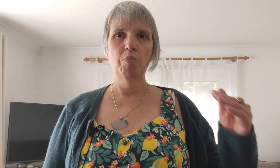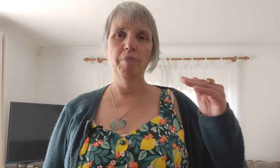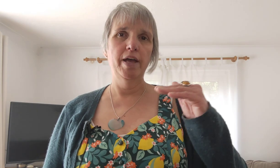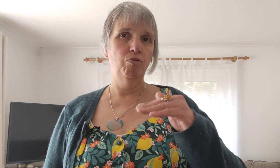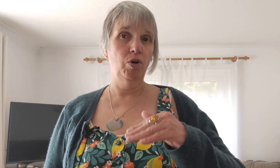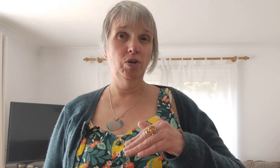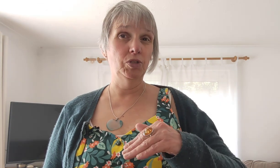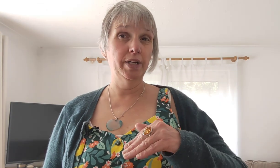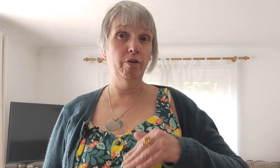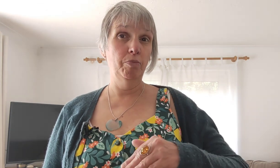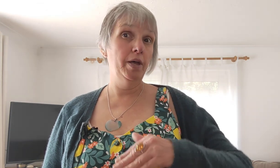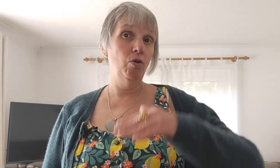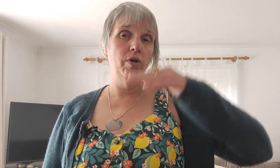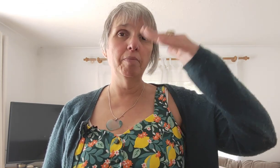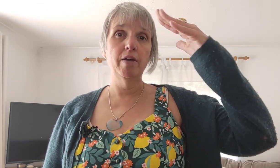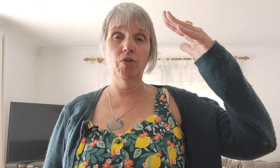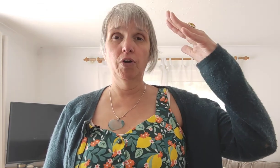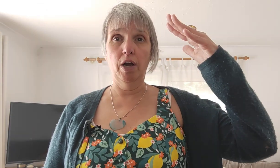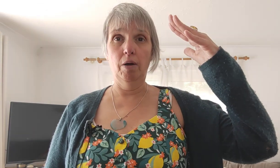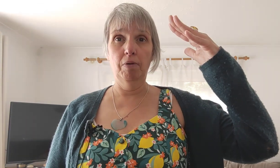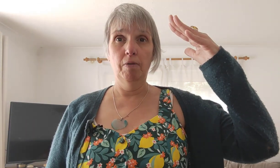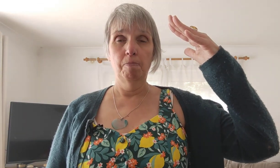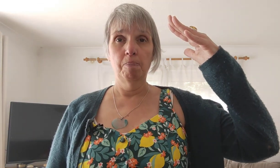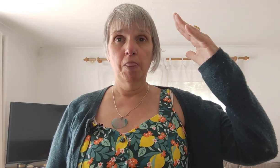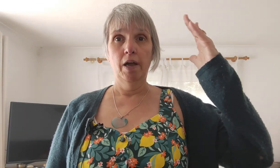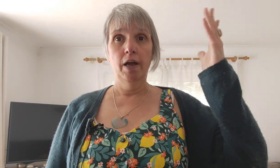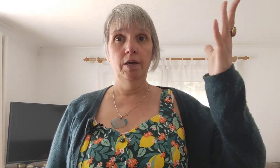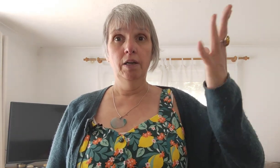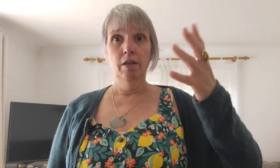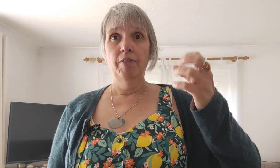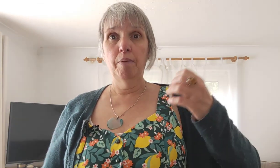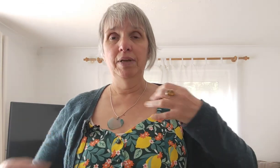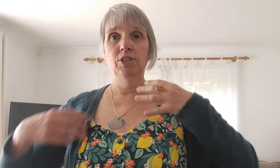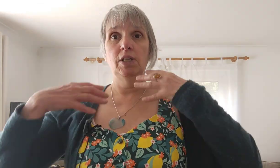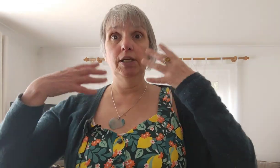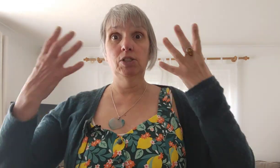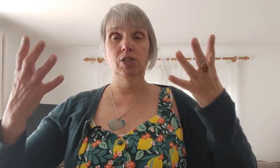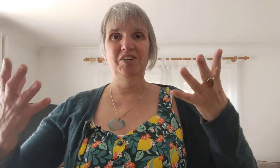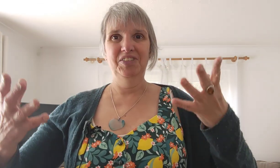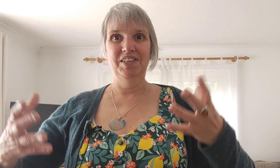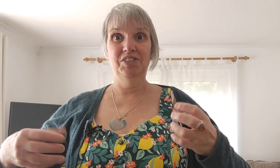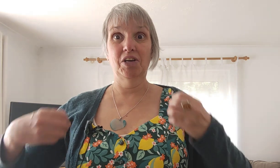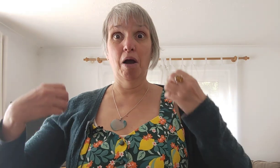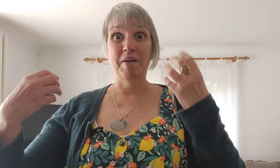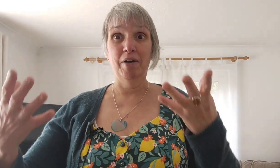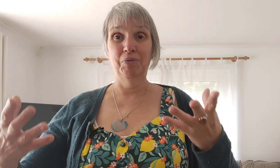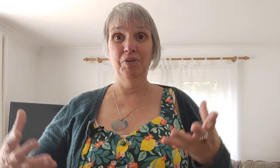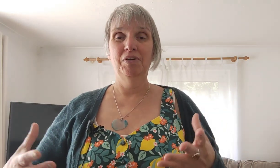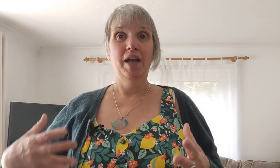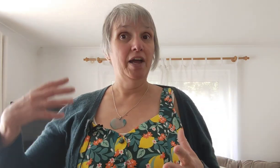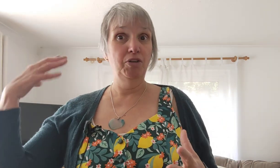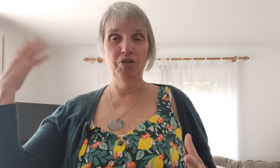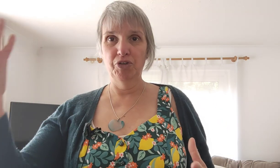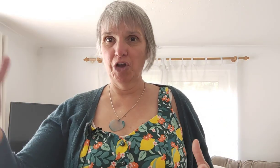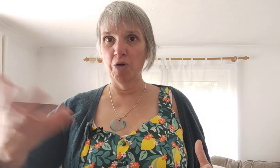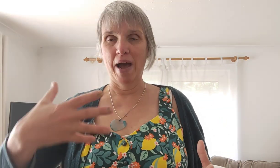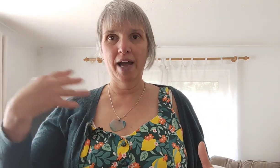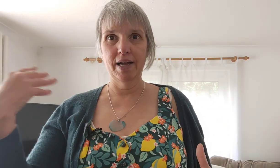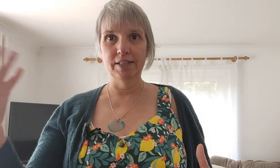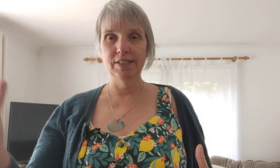number may have gone down a bit or it may have gone up and that means that it's starting to come out and you can go back and